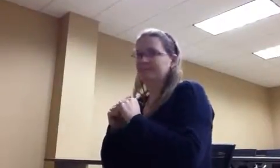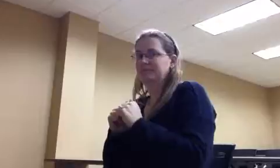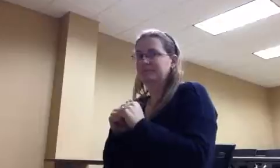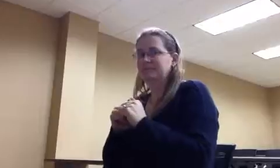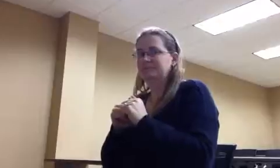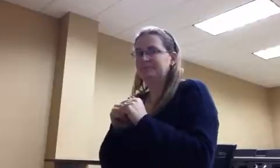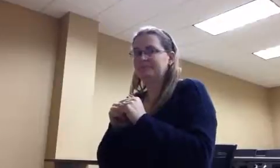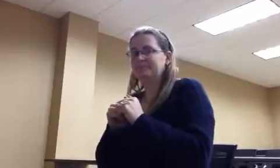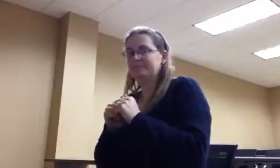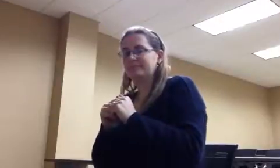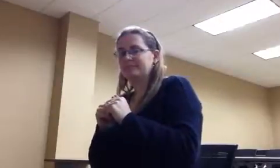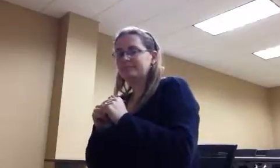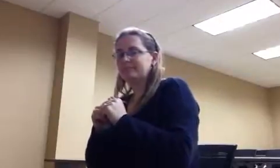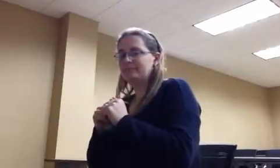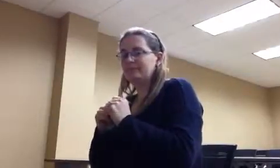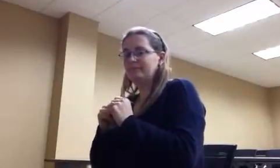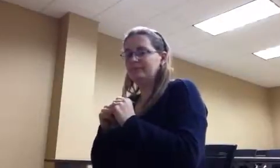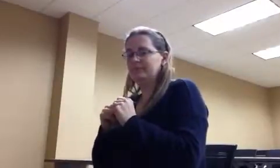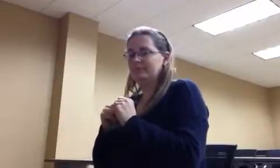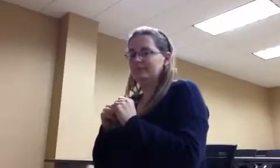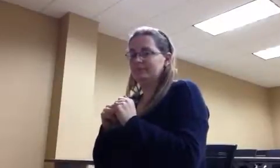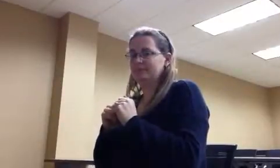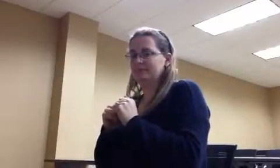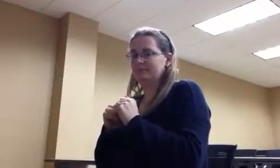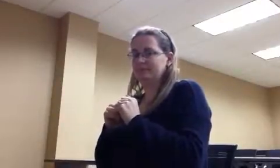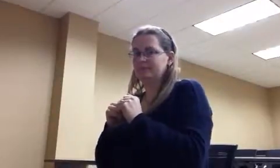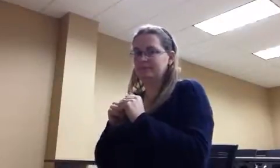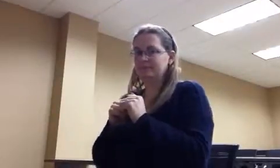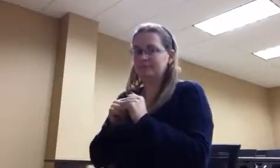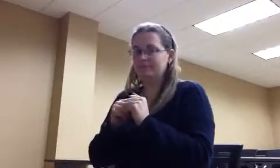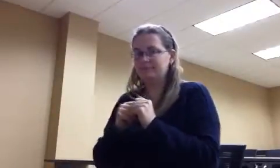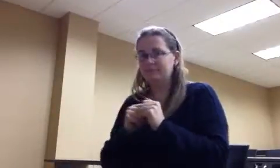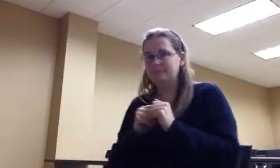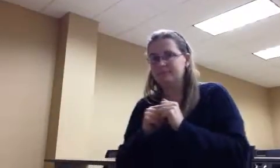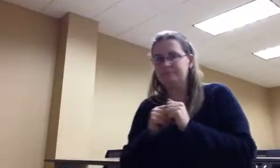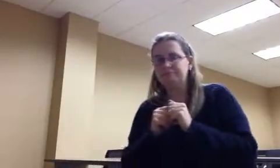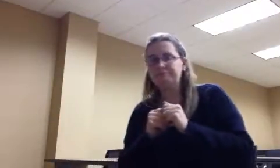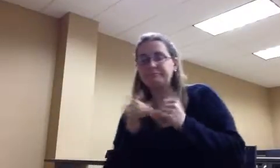I'm going to clap it quiet.